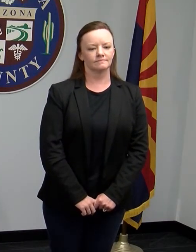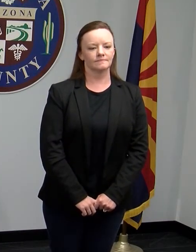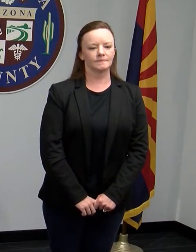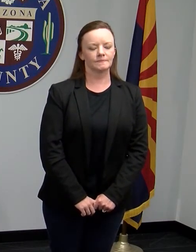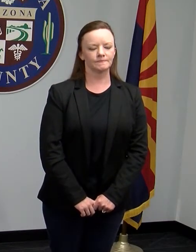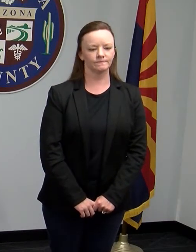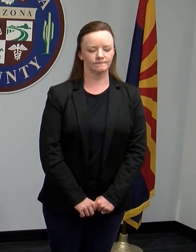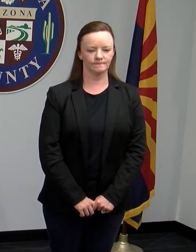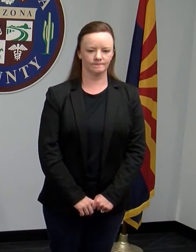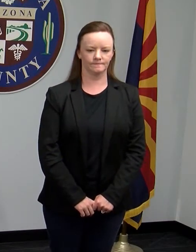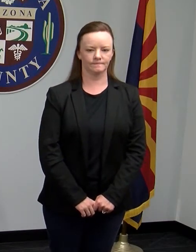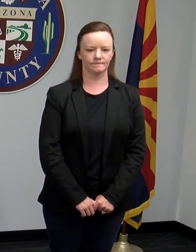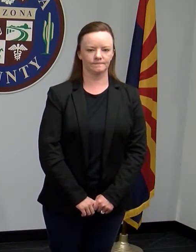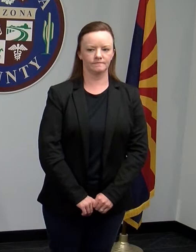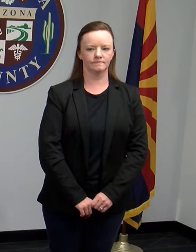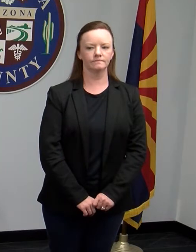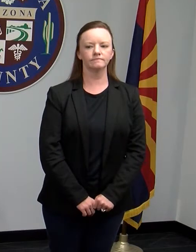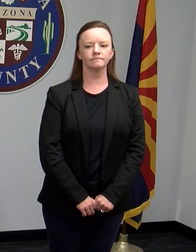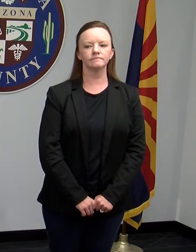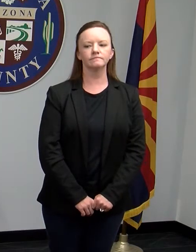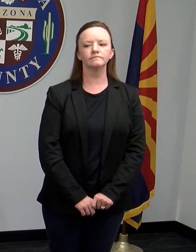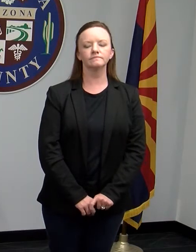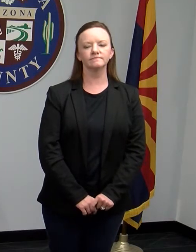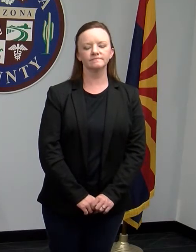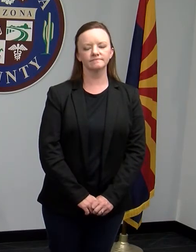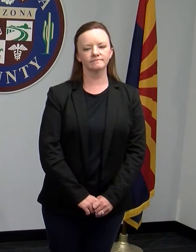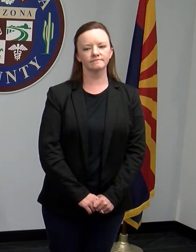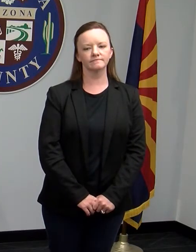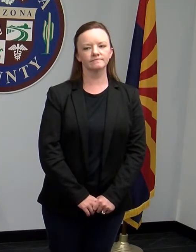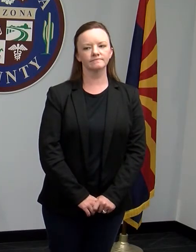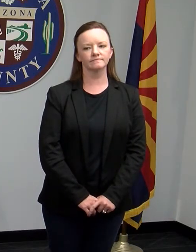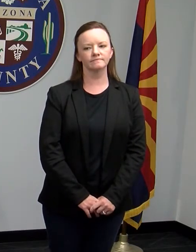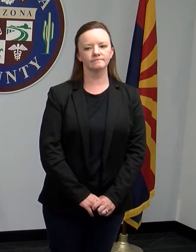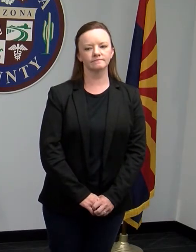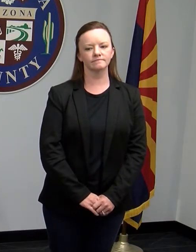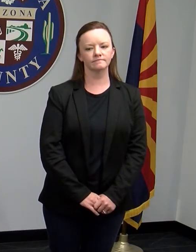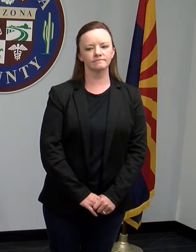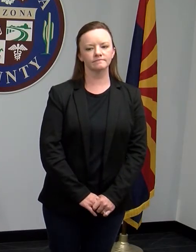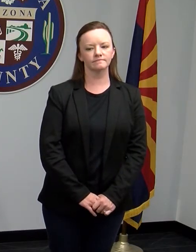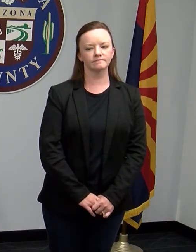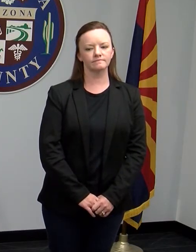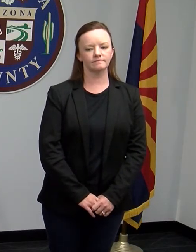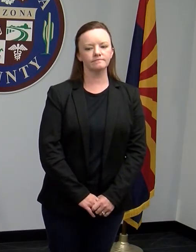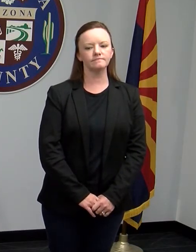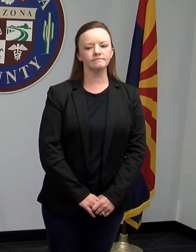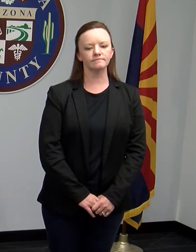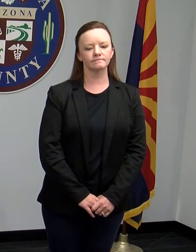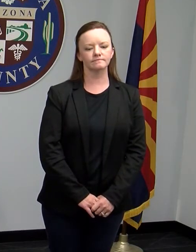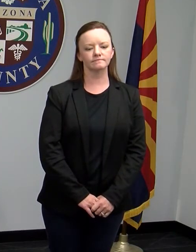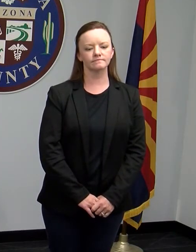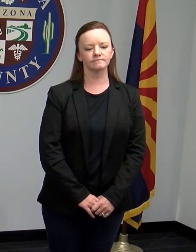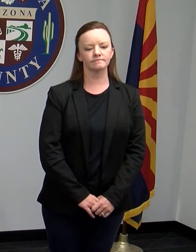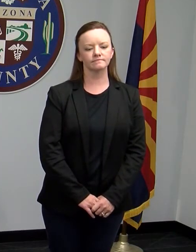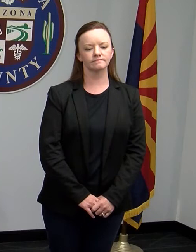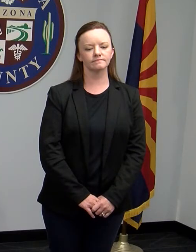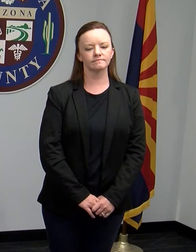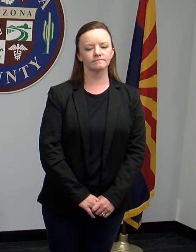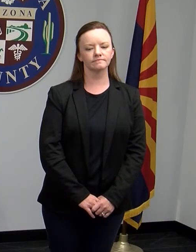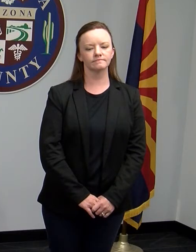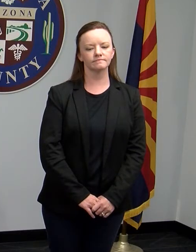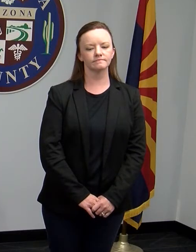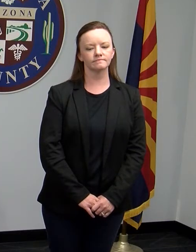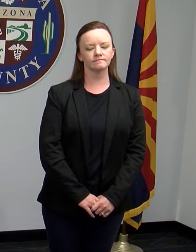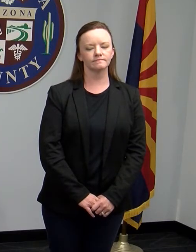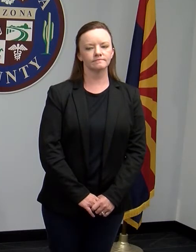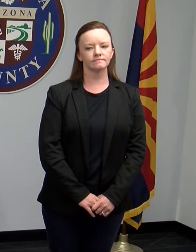lo que hemos visto nosotros en la gráfica de hospitalizaciones es que varía un poco de dos semanas al momento, pero los números se han